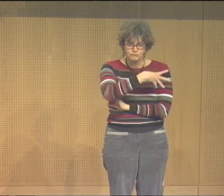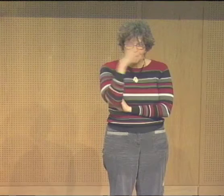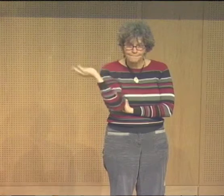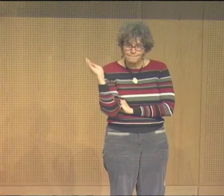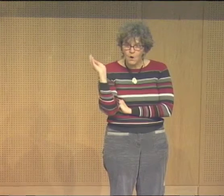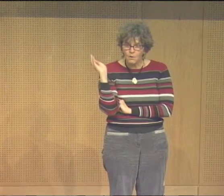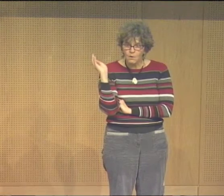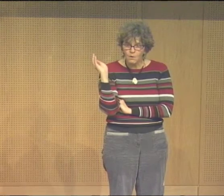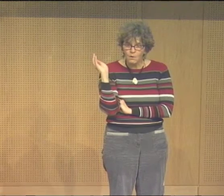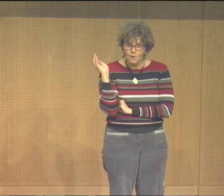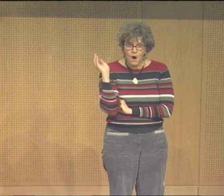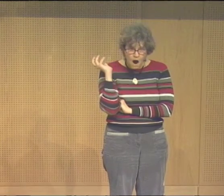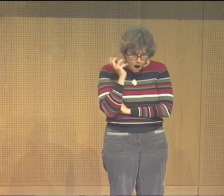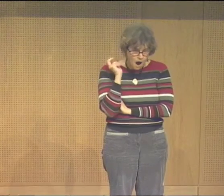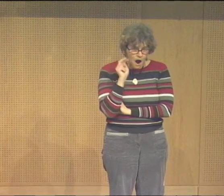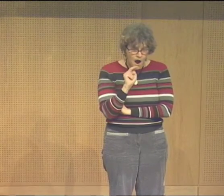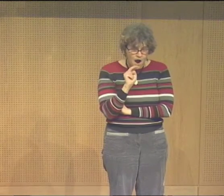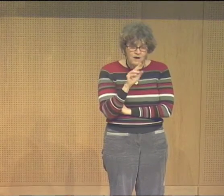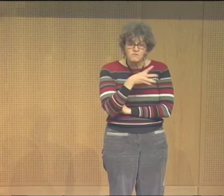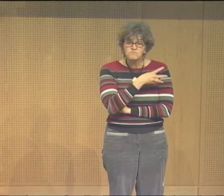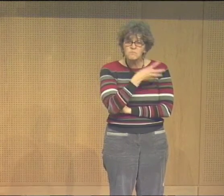Americans have a very famous story about the rainbow.